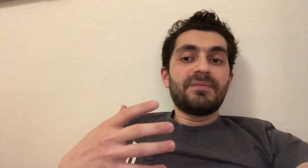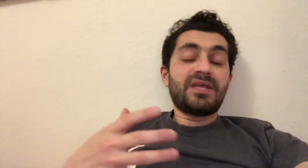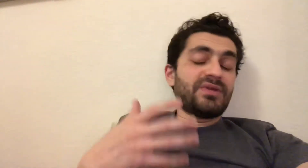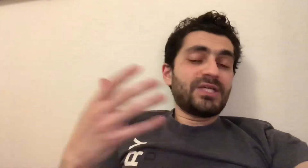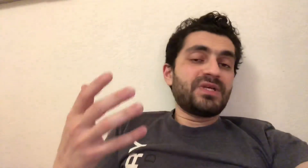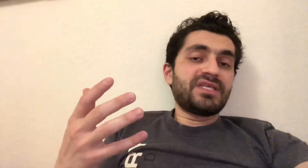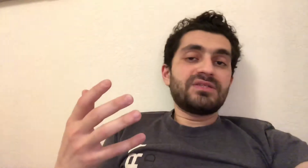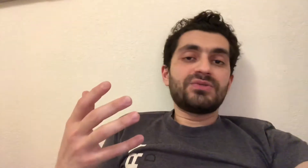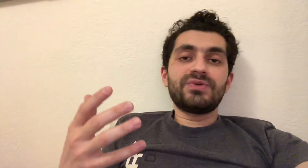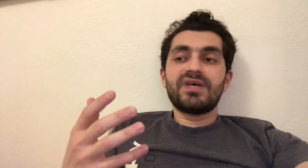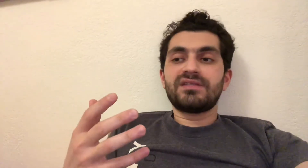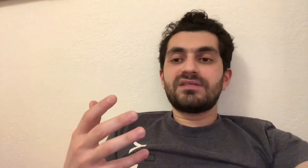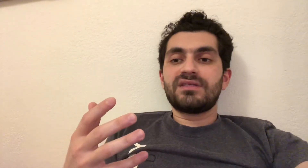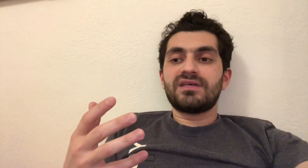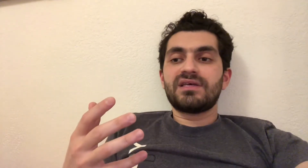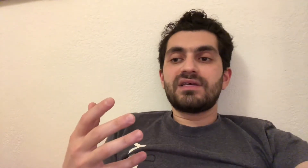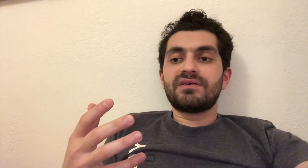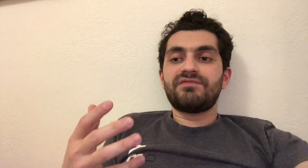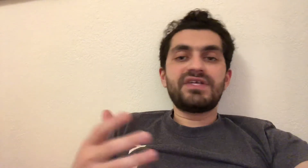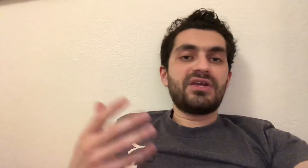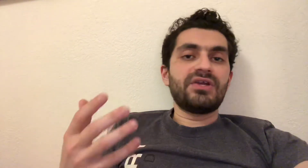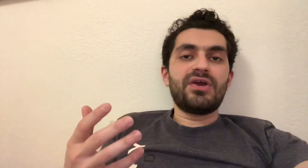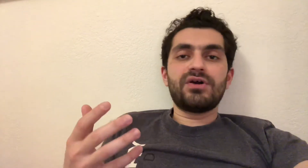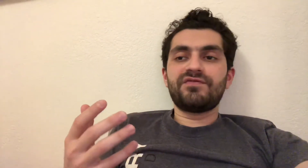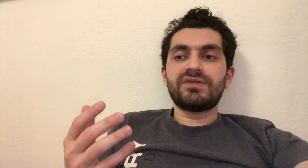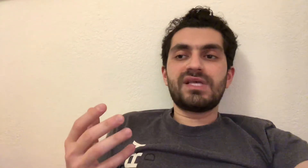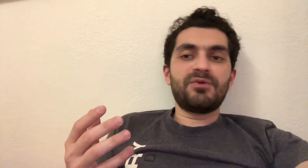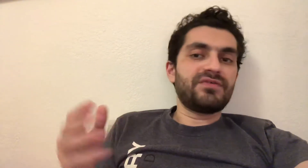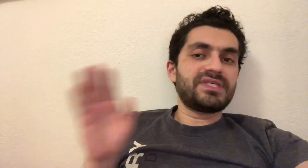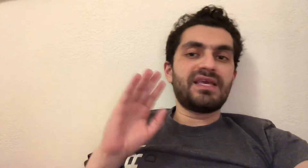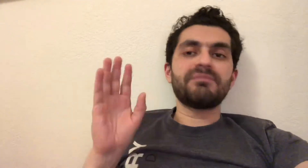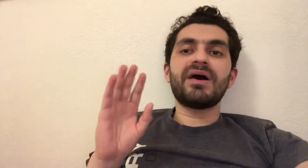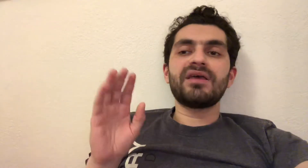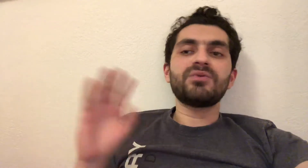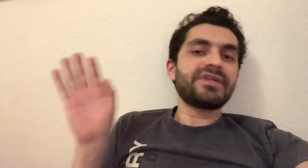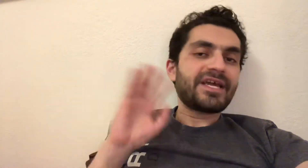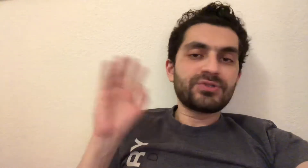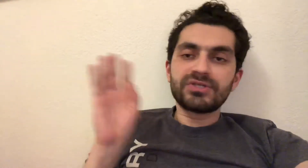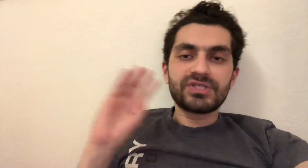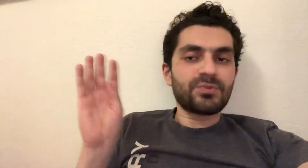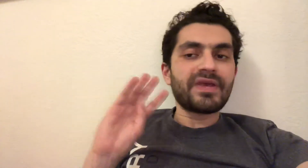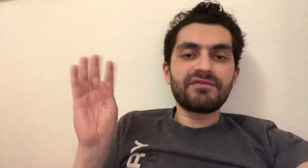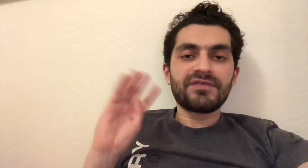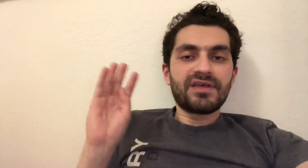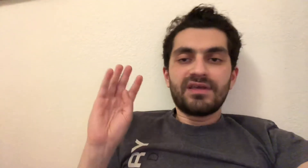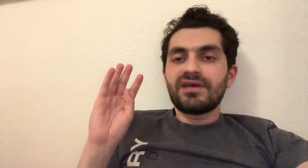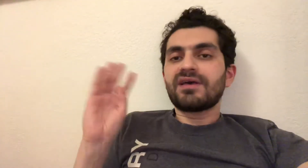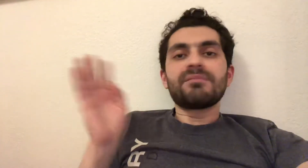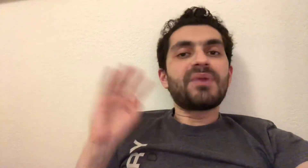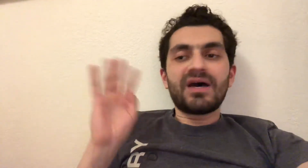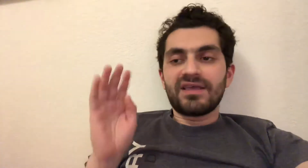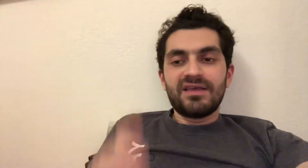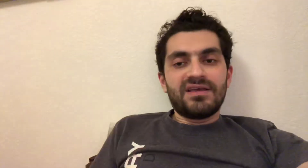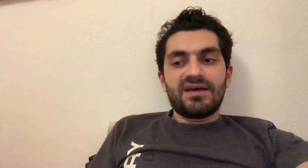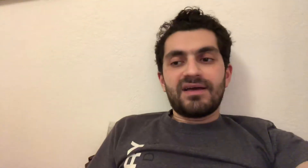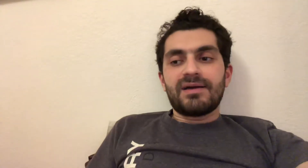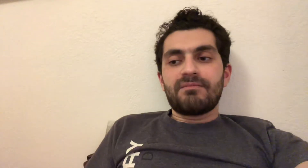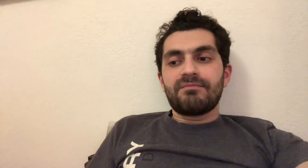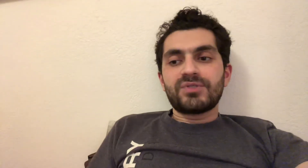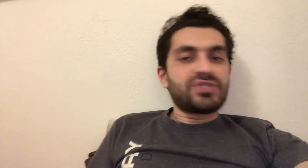And you will actually tend to do that very early on. For example, if you're saying bye, you will naturally just wave bye. So